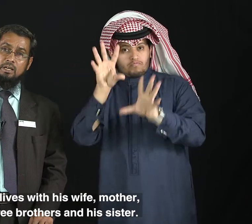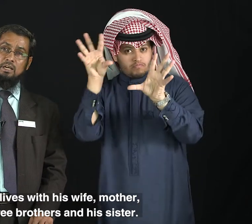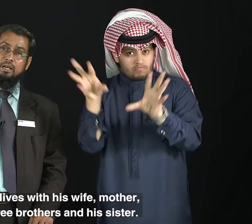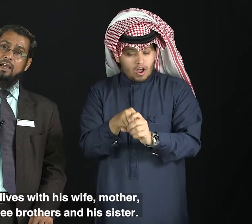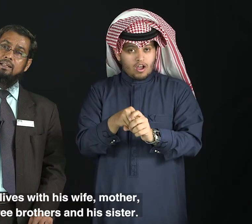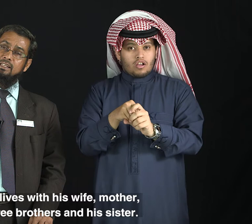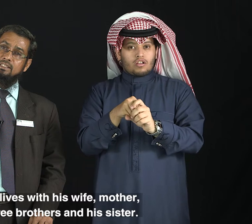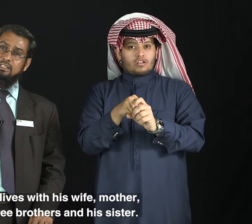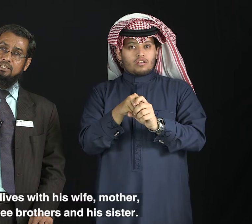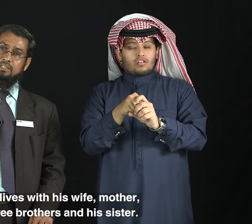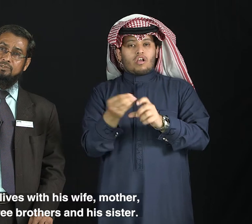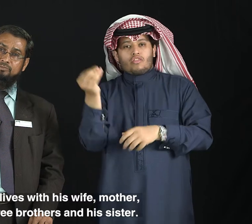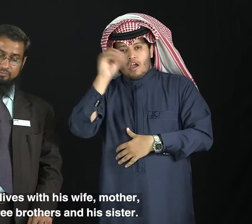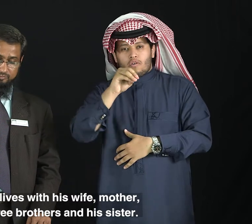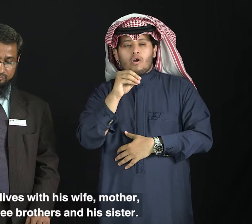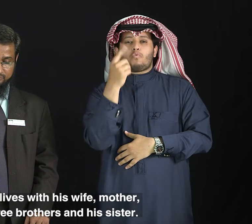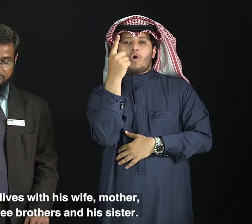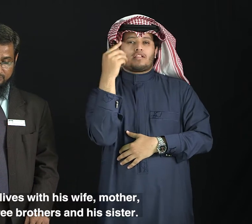and his sister.